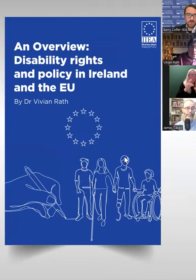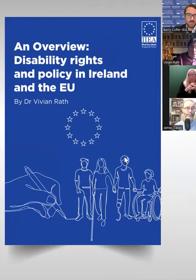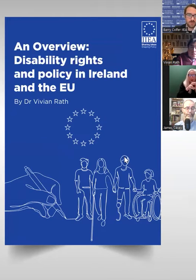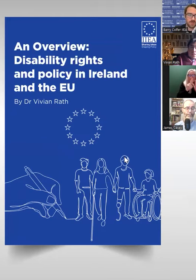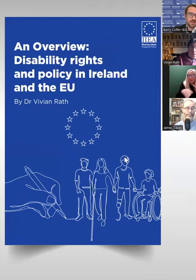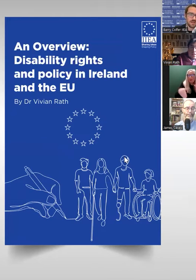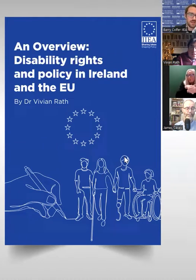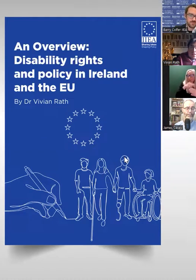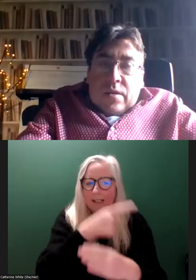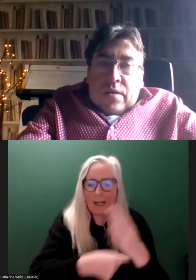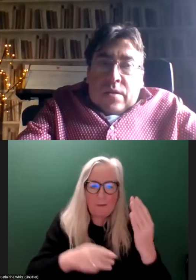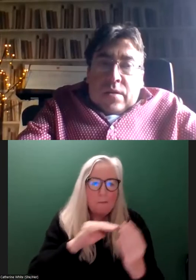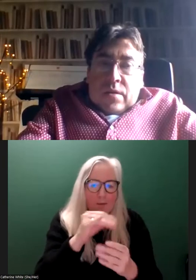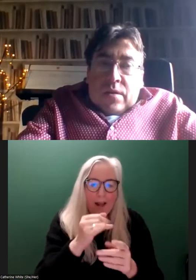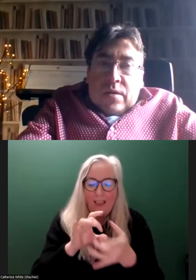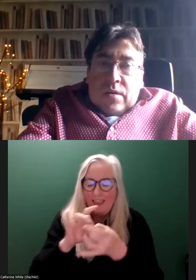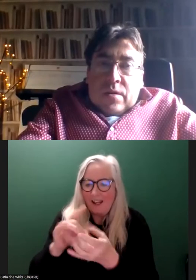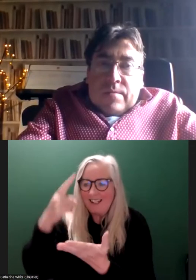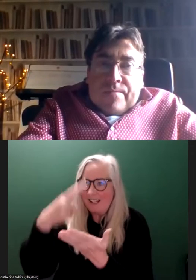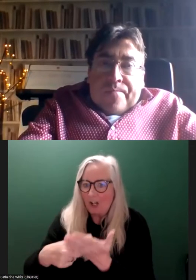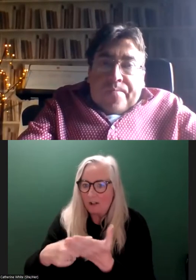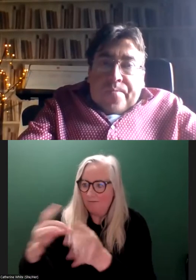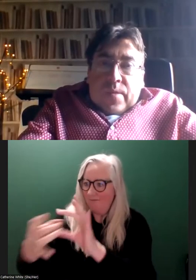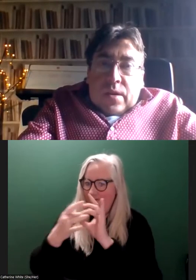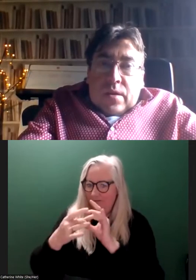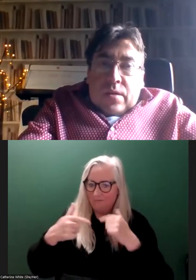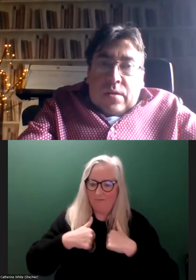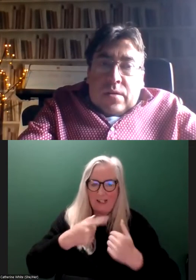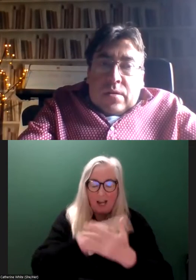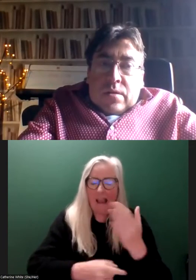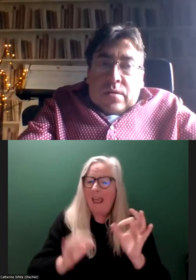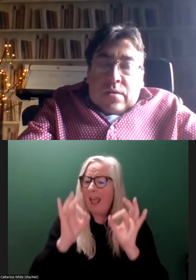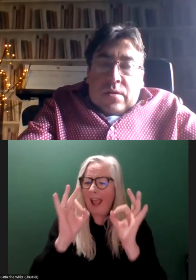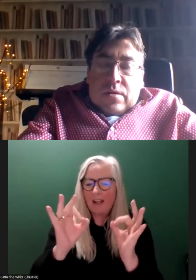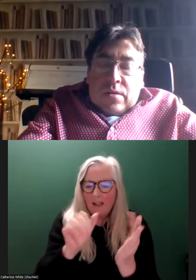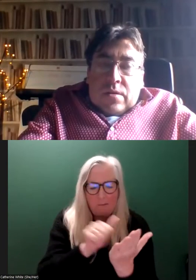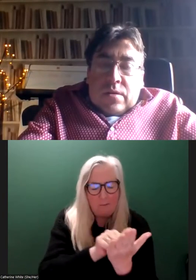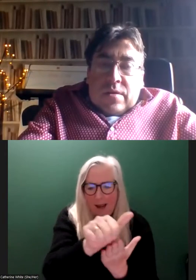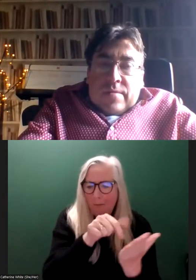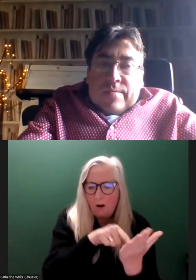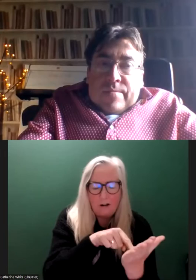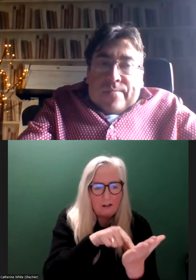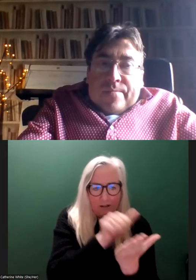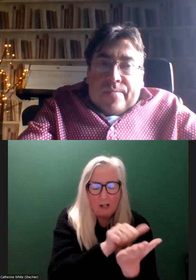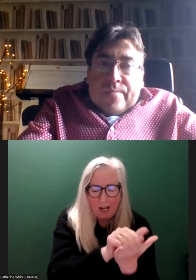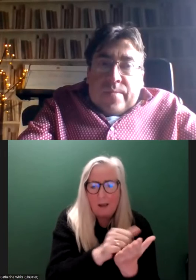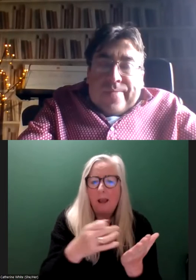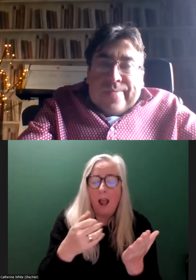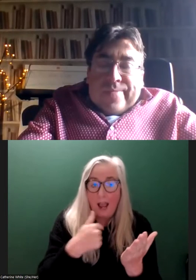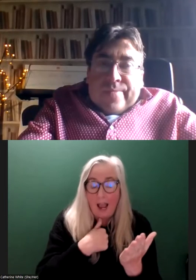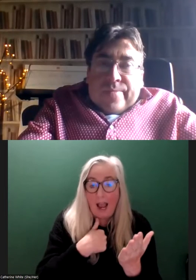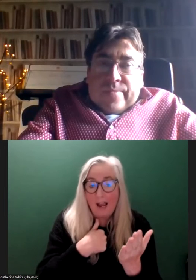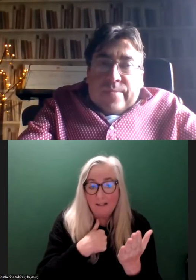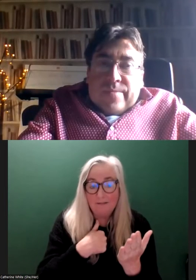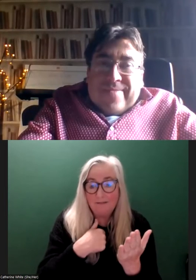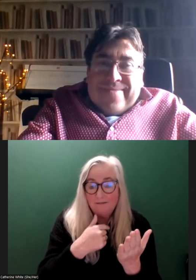disabled people in decisions that concern them. It's a very excellent paper. I'm delighted we have it, and I commend it to the